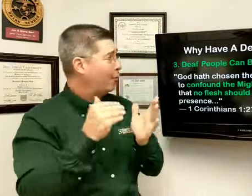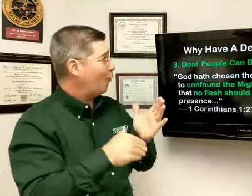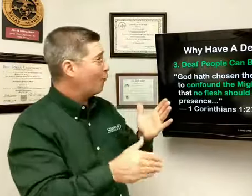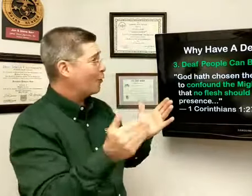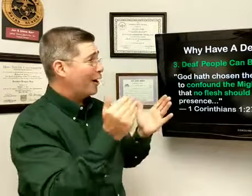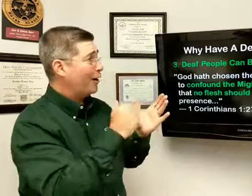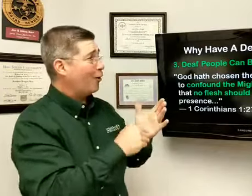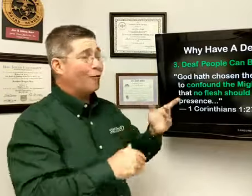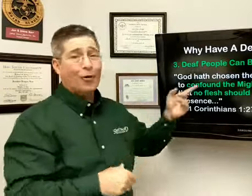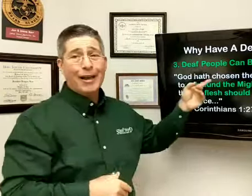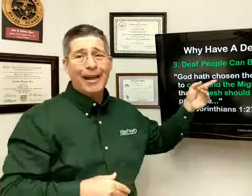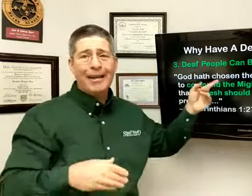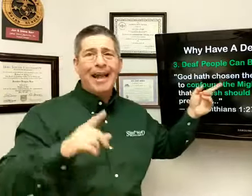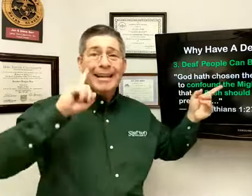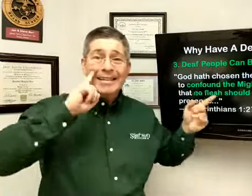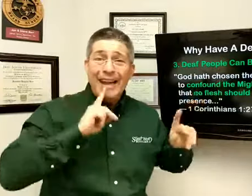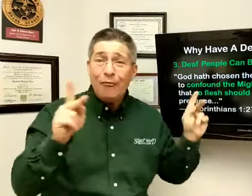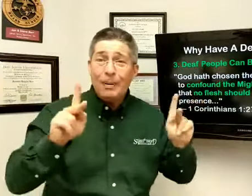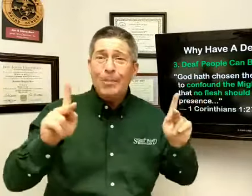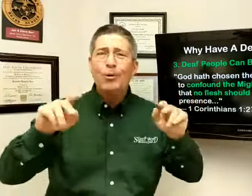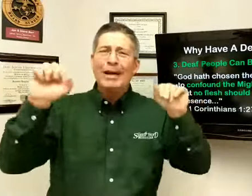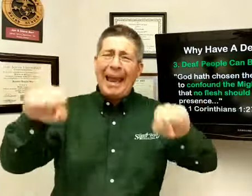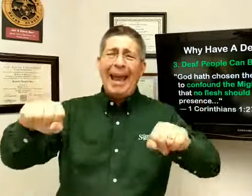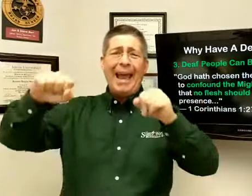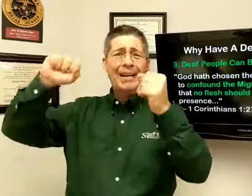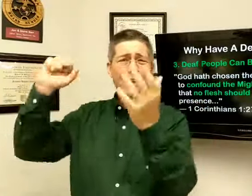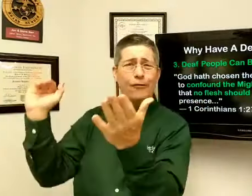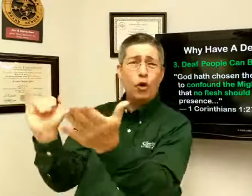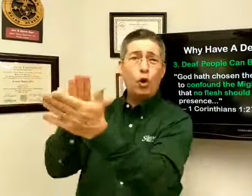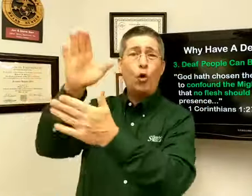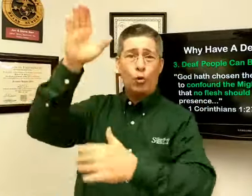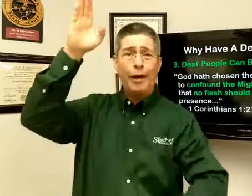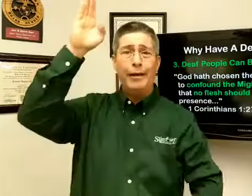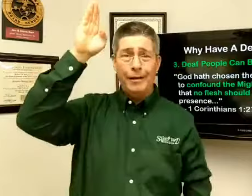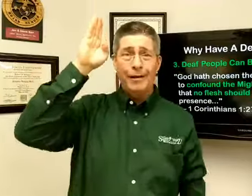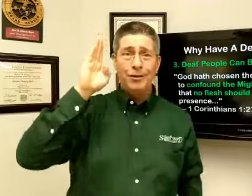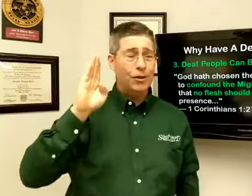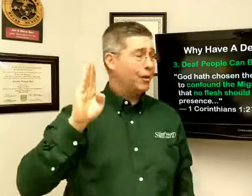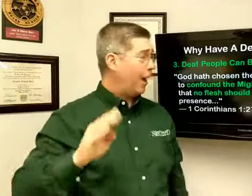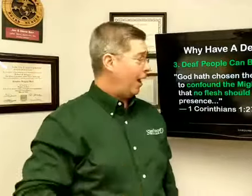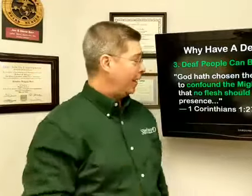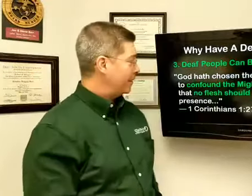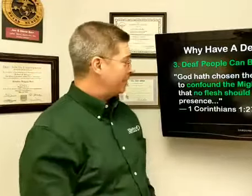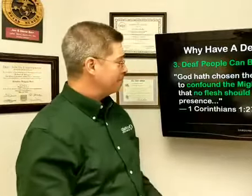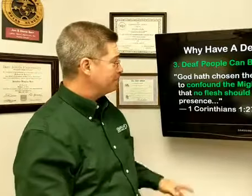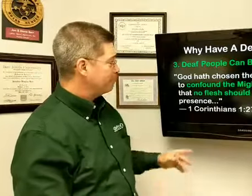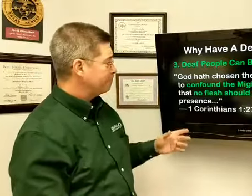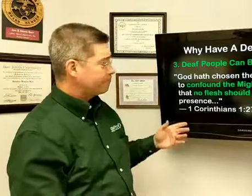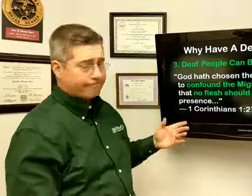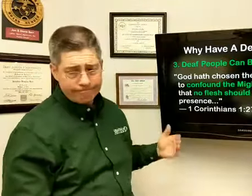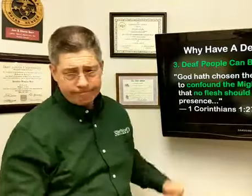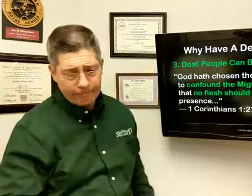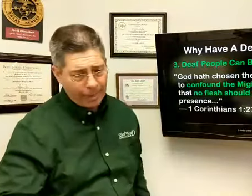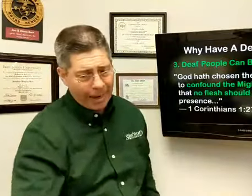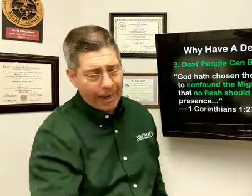over and over again. Deaf people can give glory to God. And